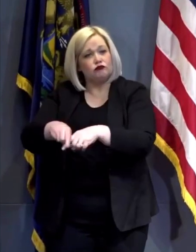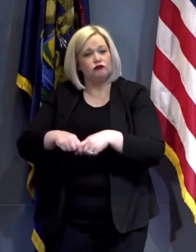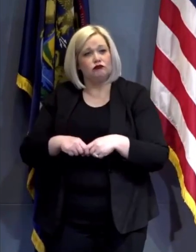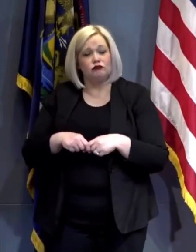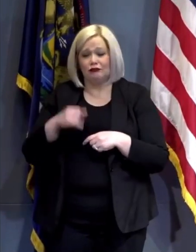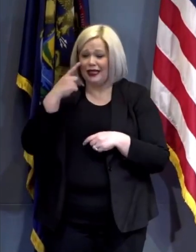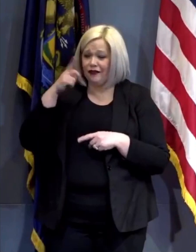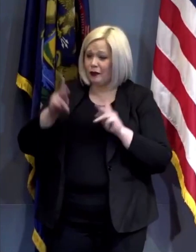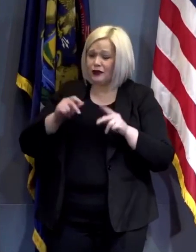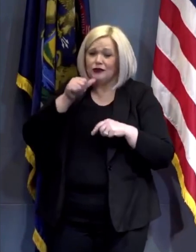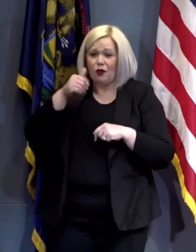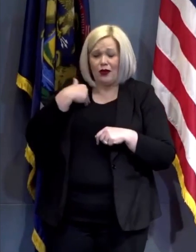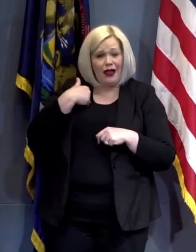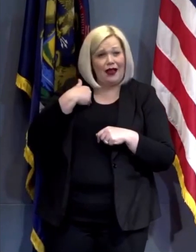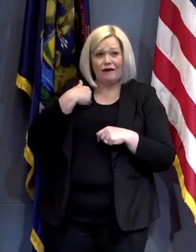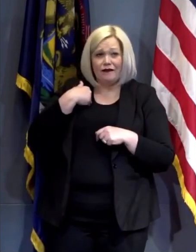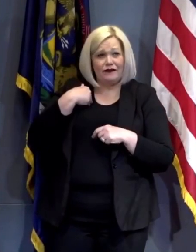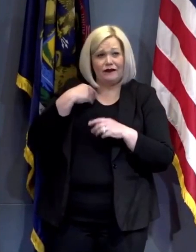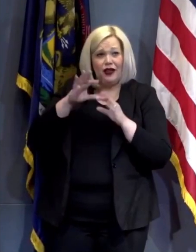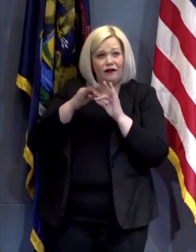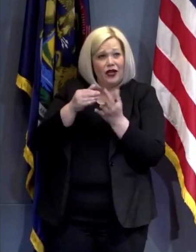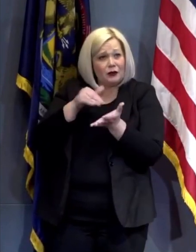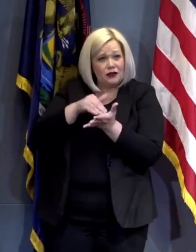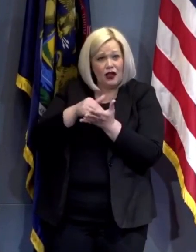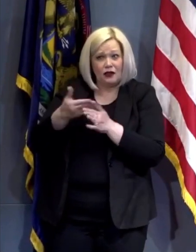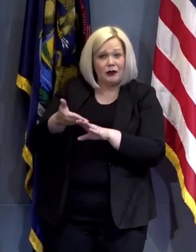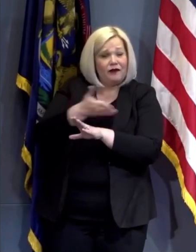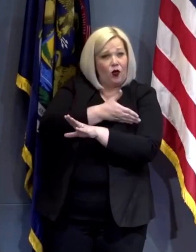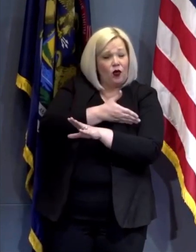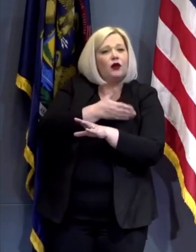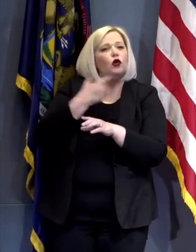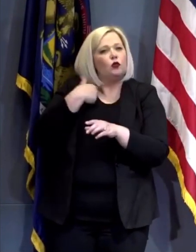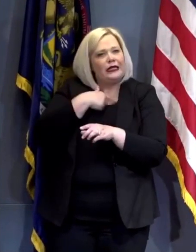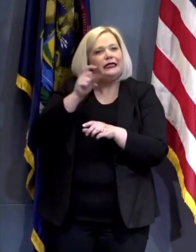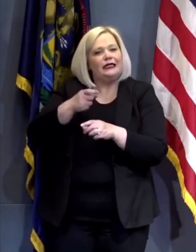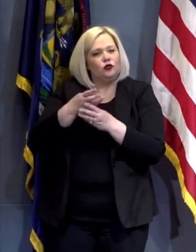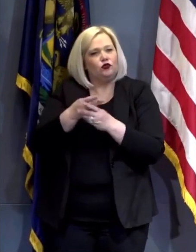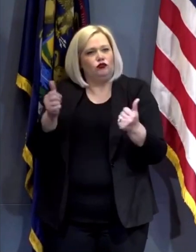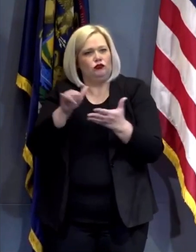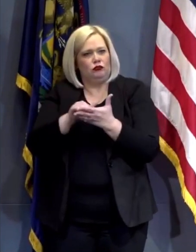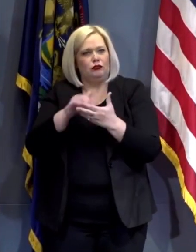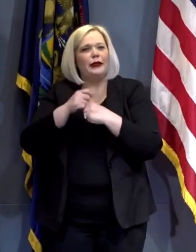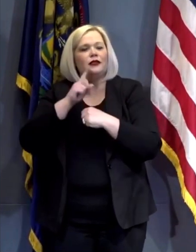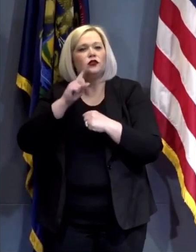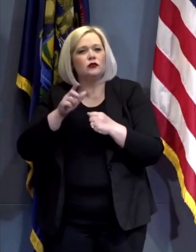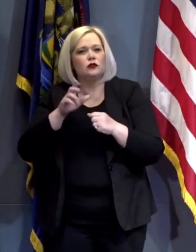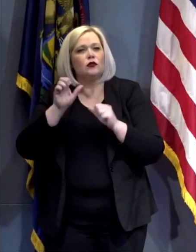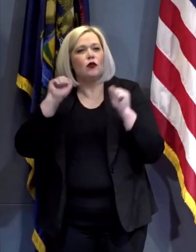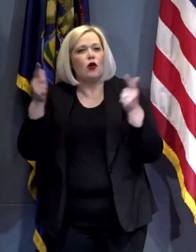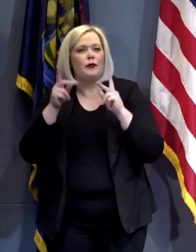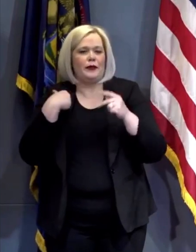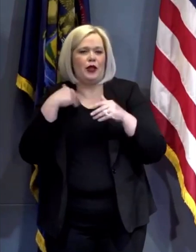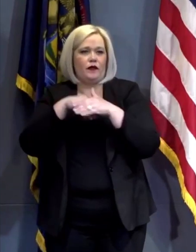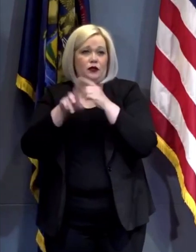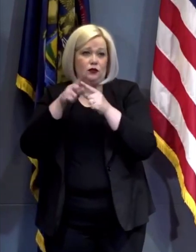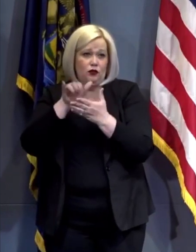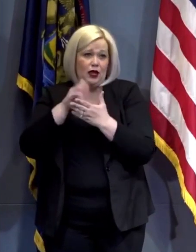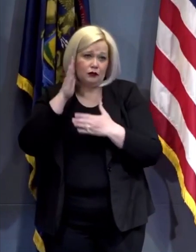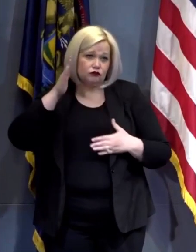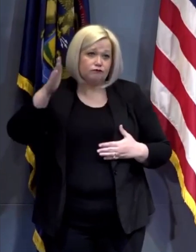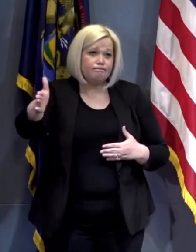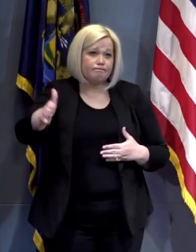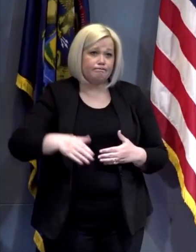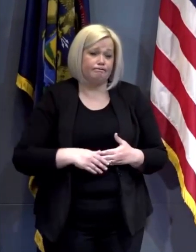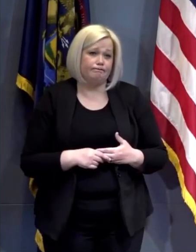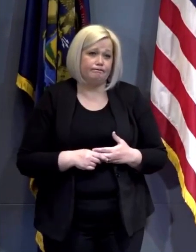physician that may have been true before but we can work together to make that true for less people going forward under the governor's leadership the